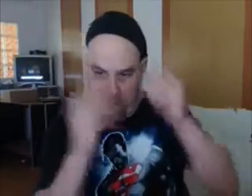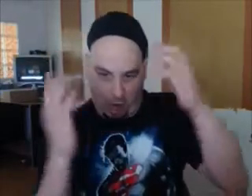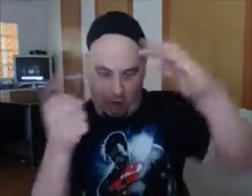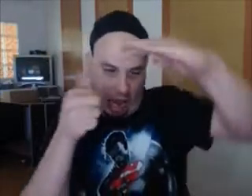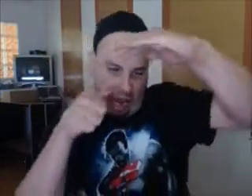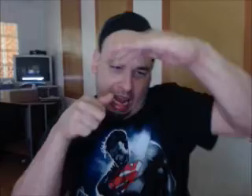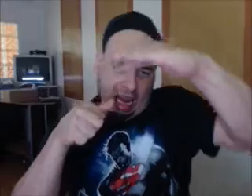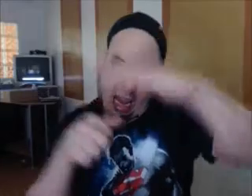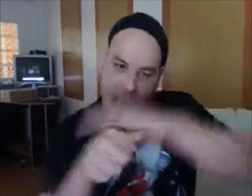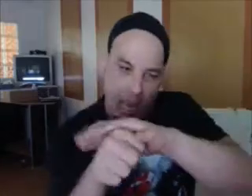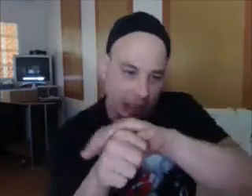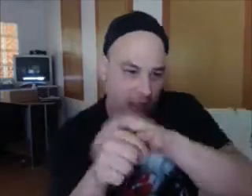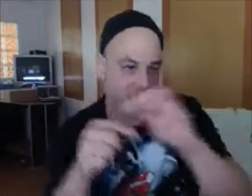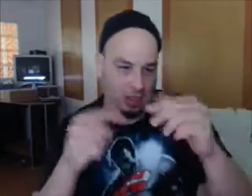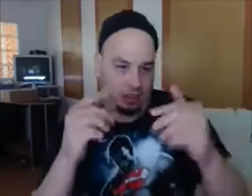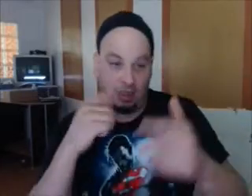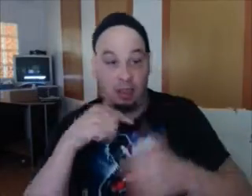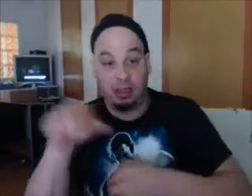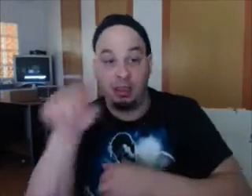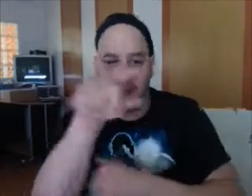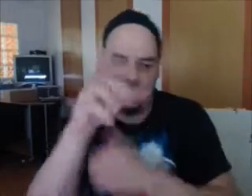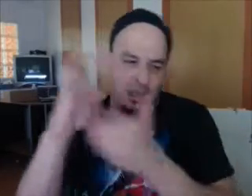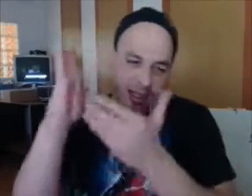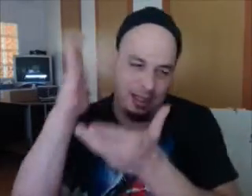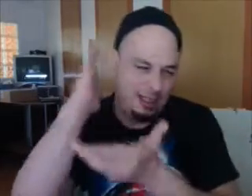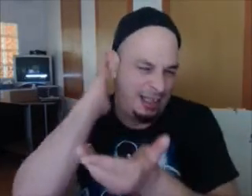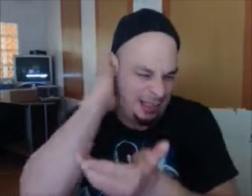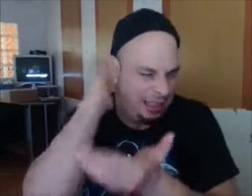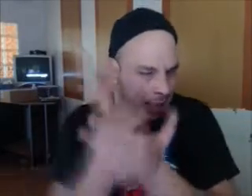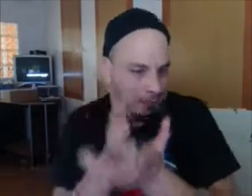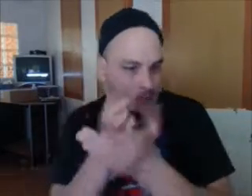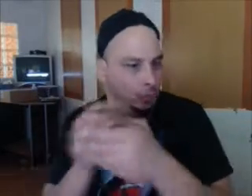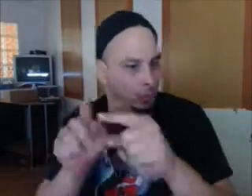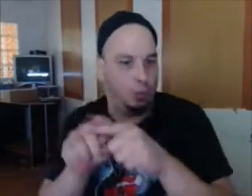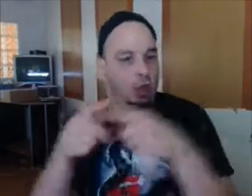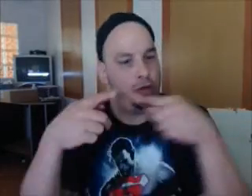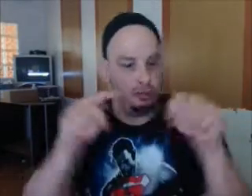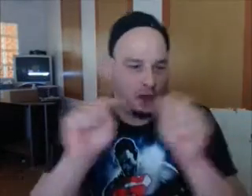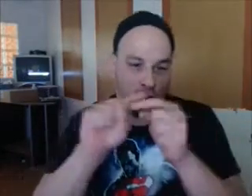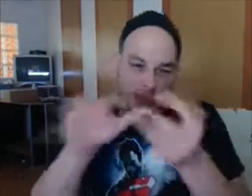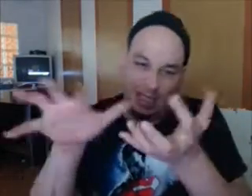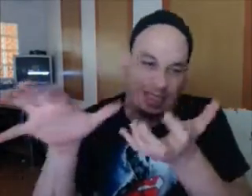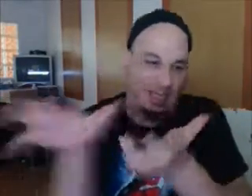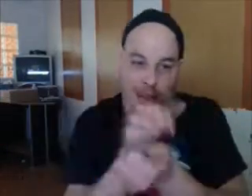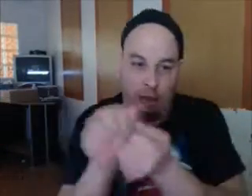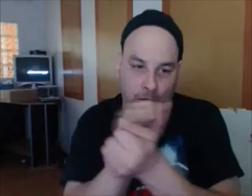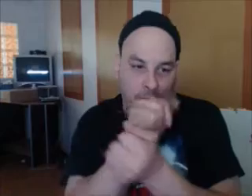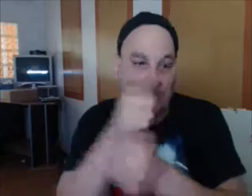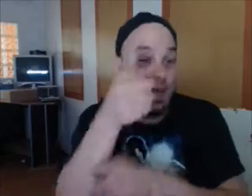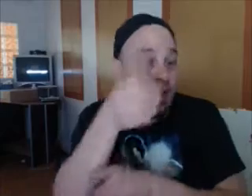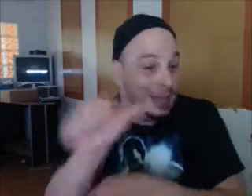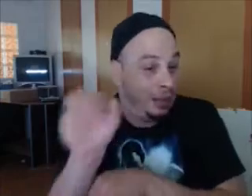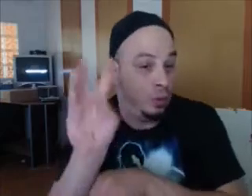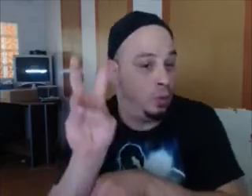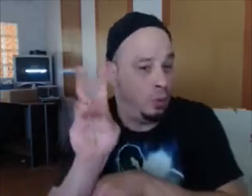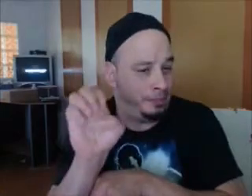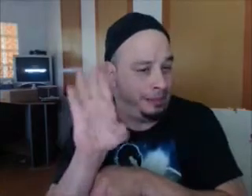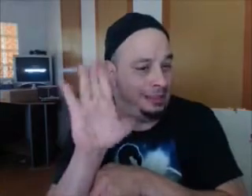the largest American city to ever go bust. Ironically, just a year ago, President Obama boasted the auto bailout had saved the